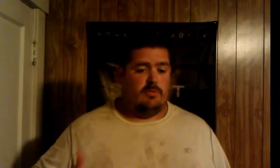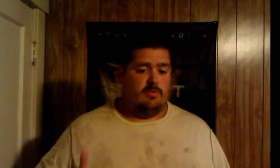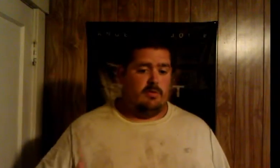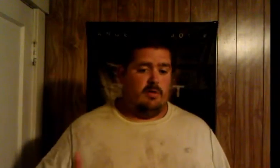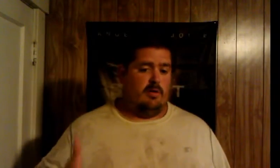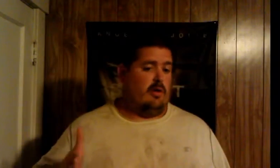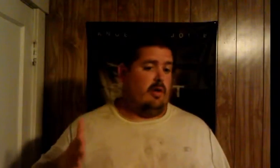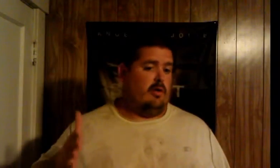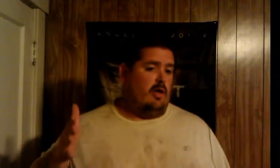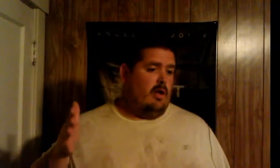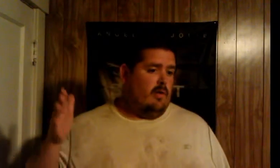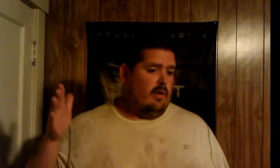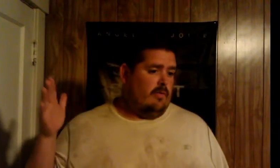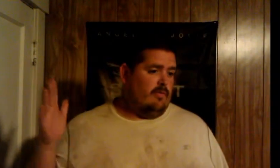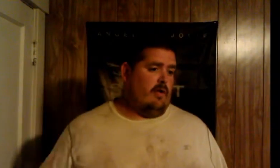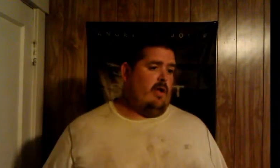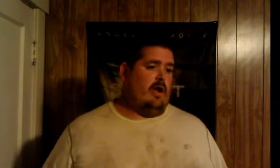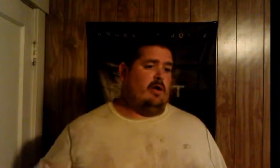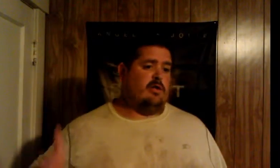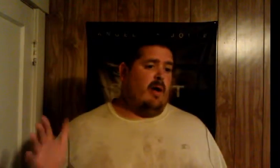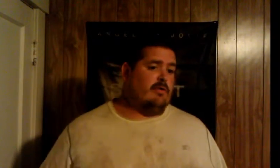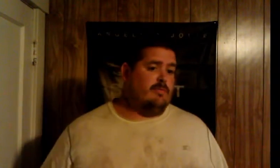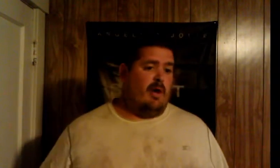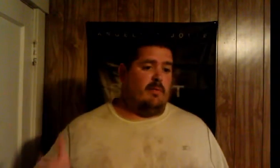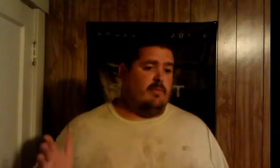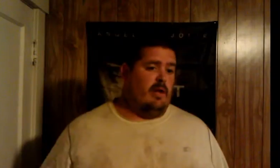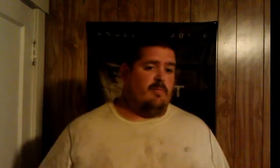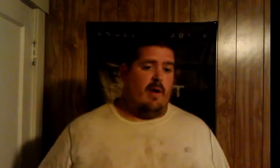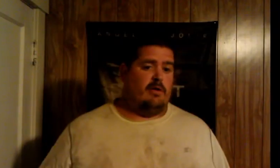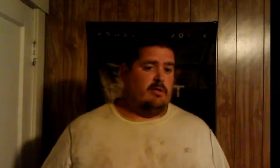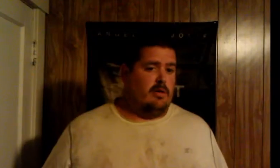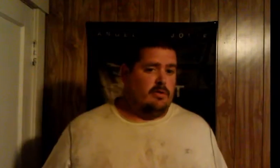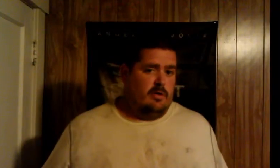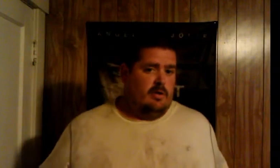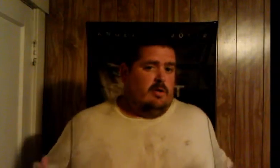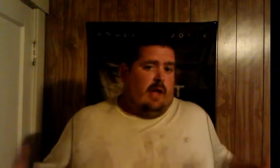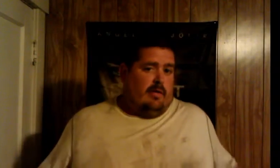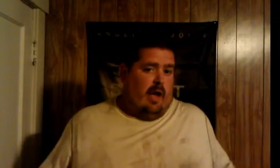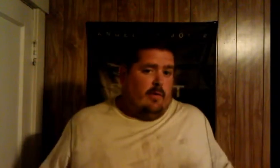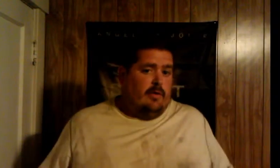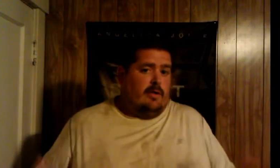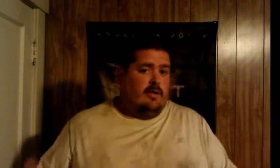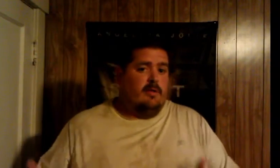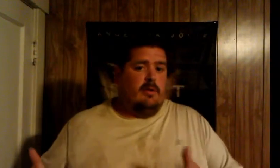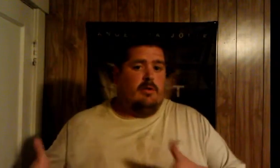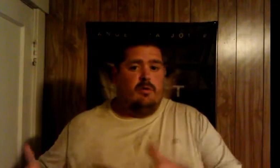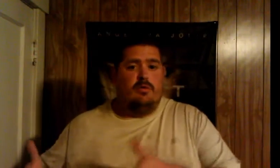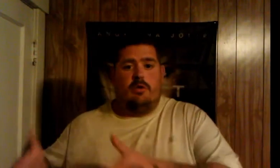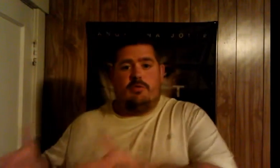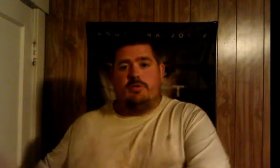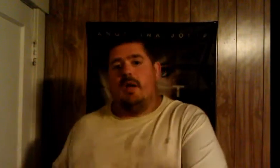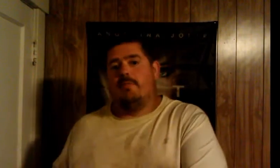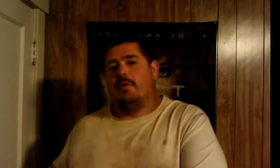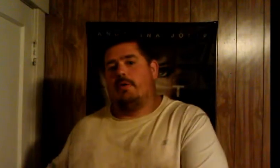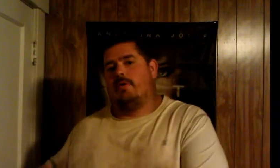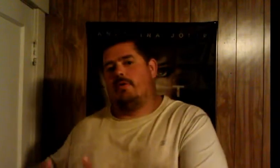deemed a lot of respect from people a lot of people did not show him was like like that he lost my respect he lost my you know because